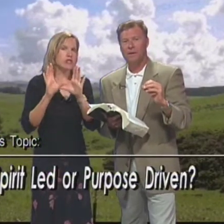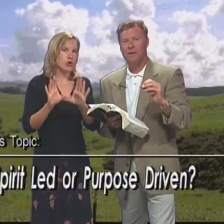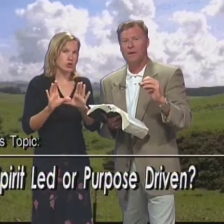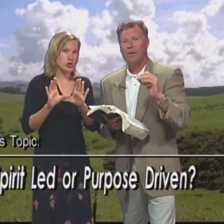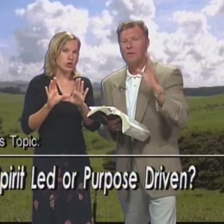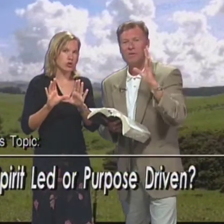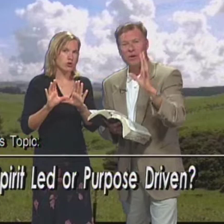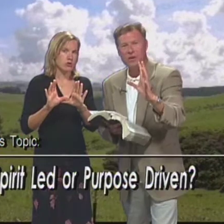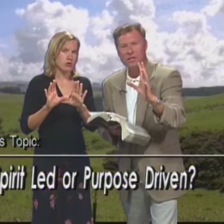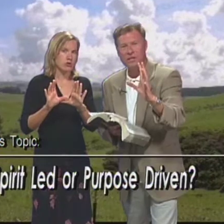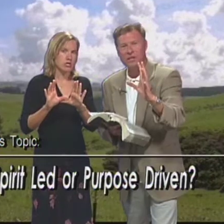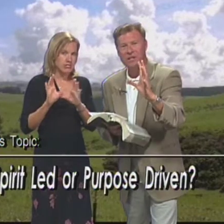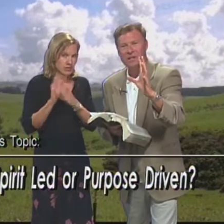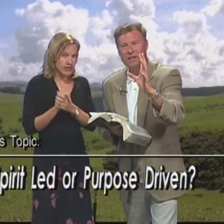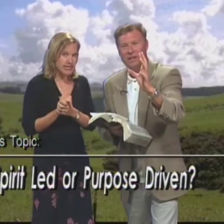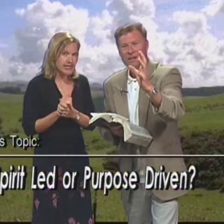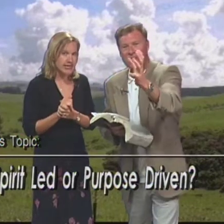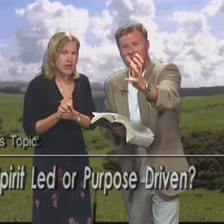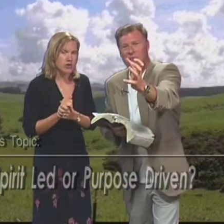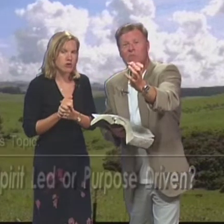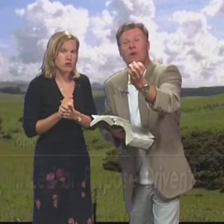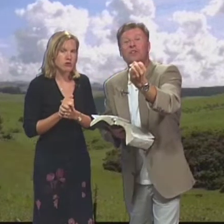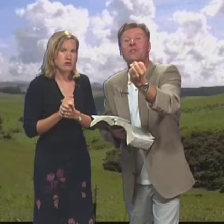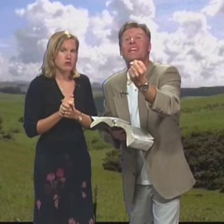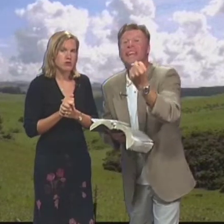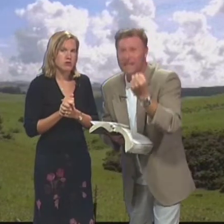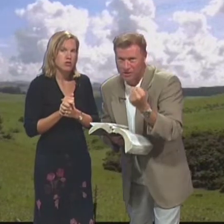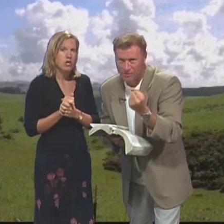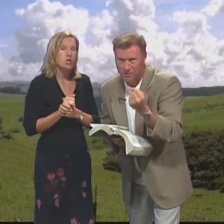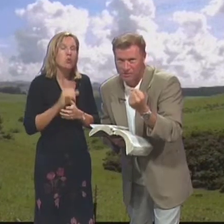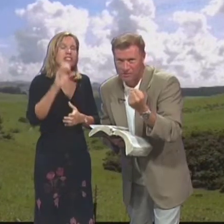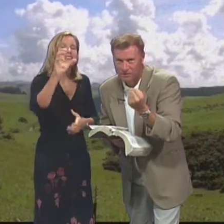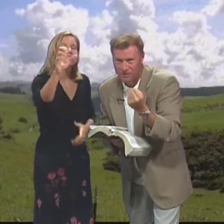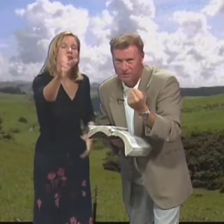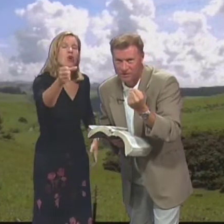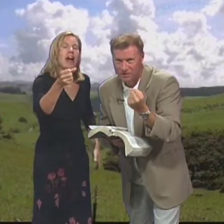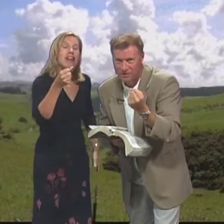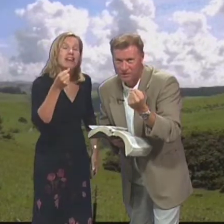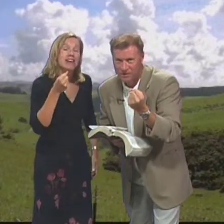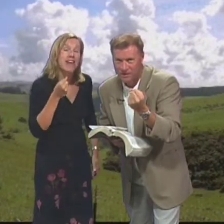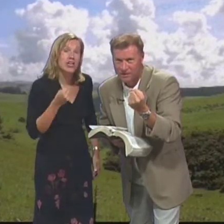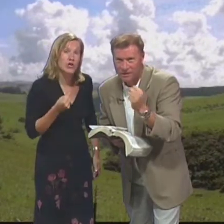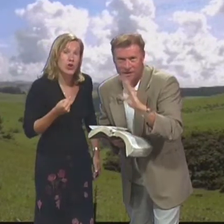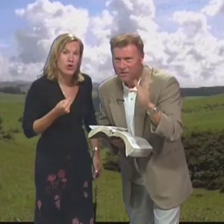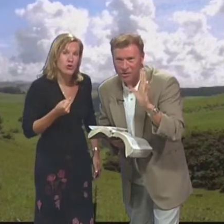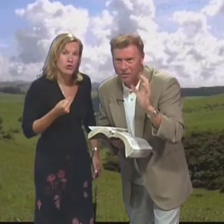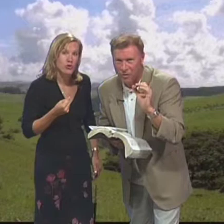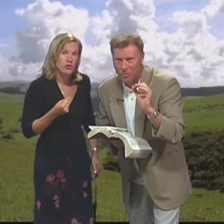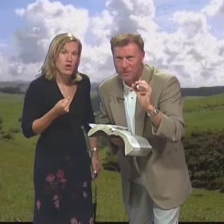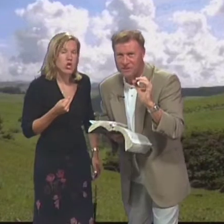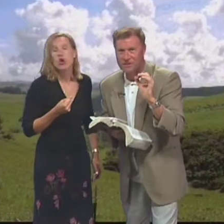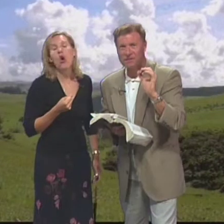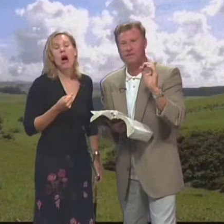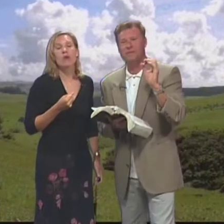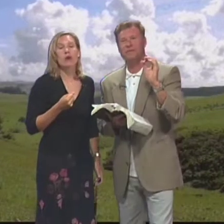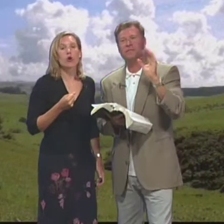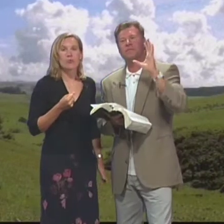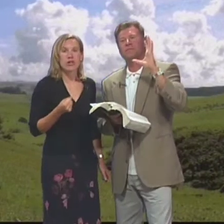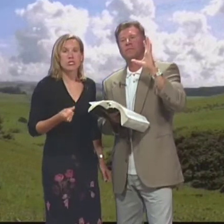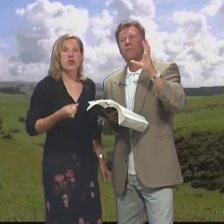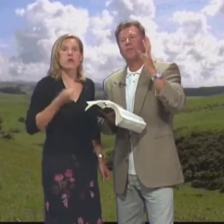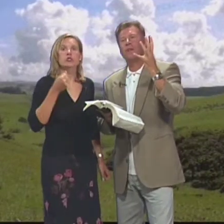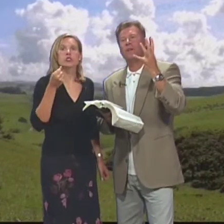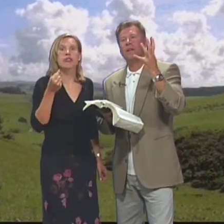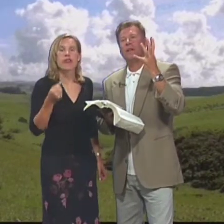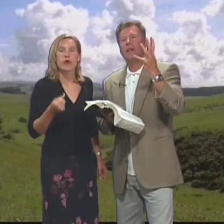comercio Y negocio If you're a Christian Si tú eres cristiano You've been brought Into the kingdom Tú has entrado Al reino Not a corporation No a una